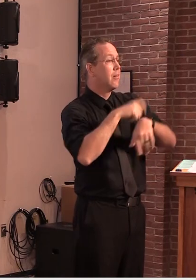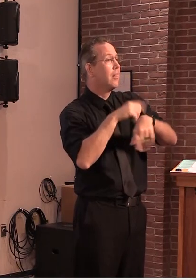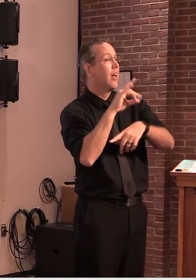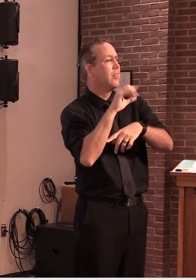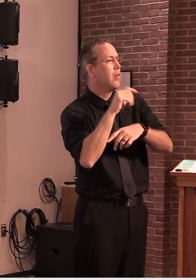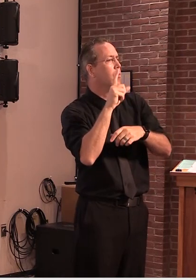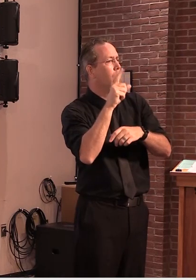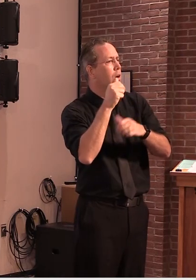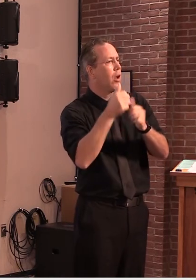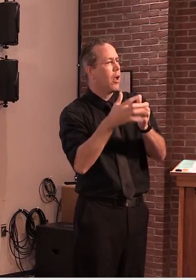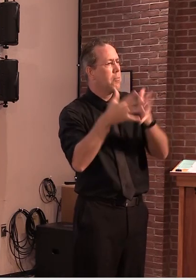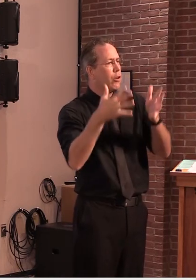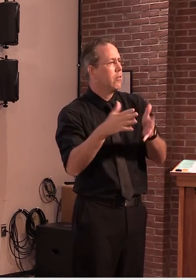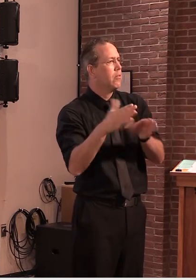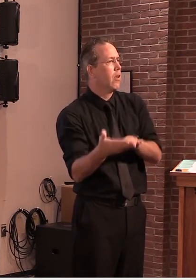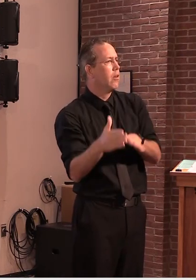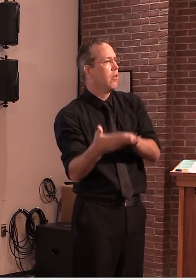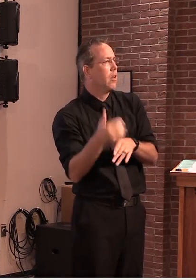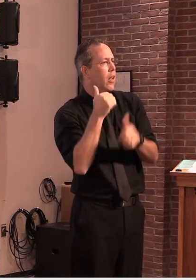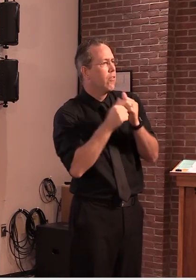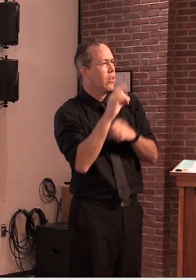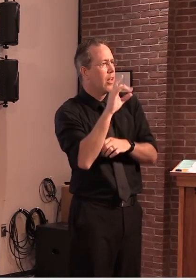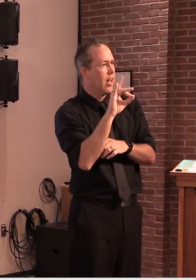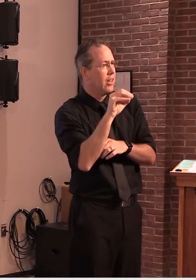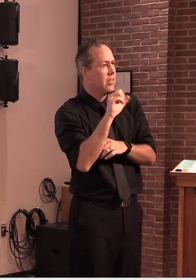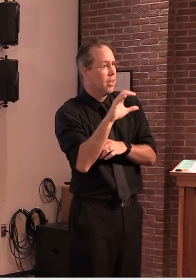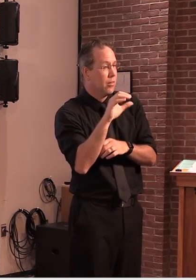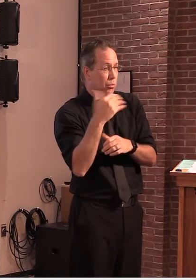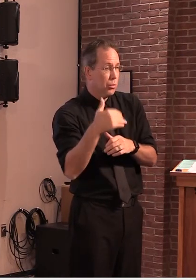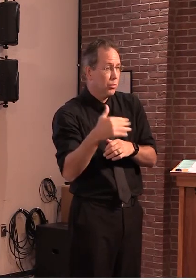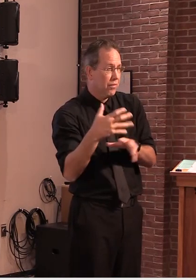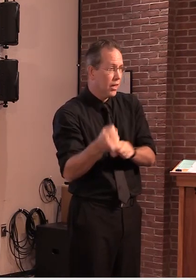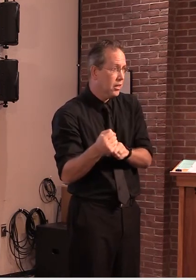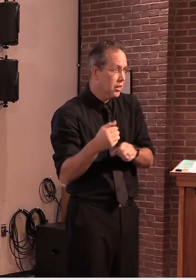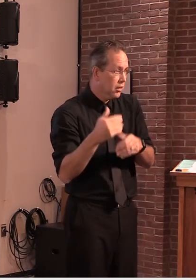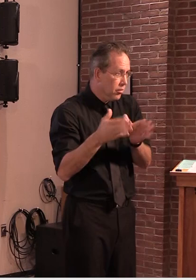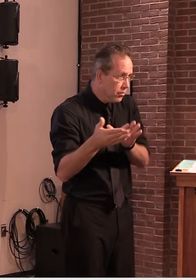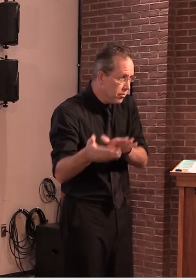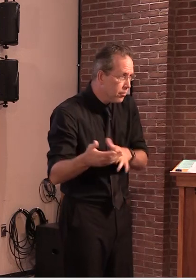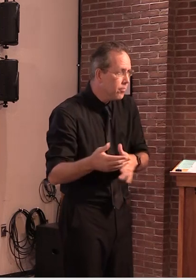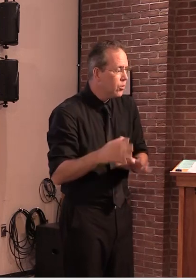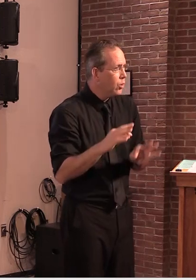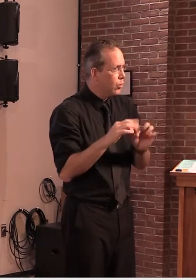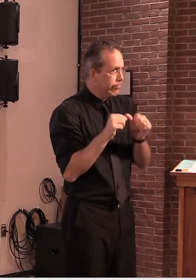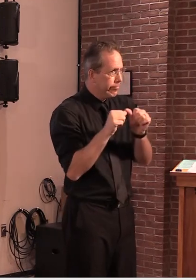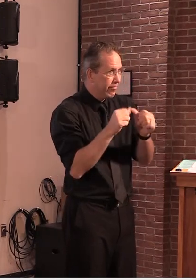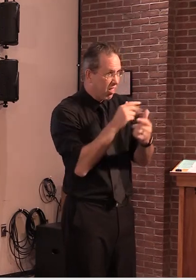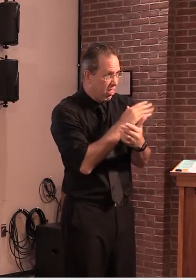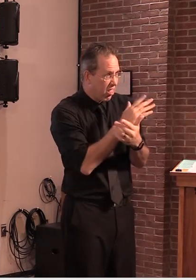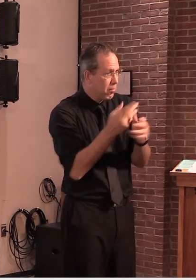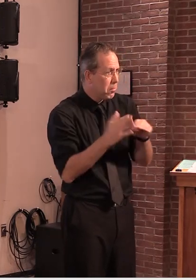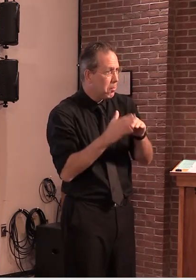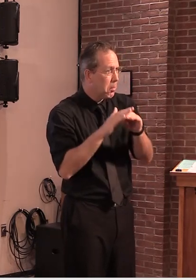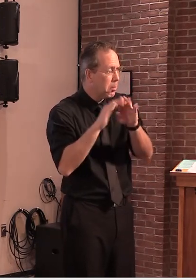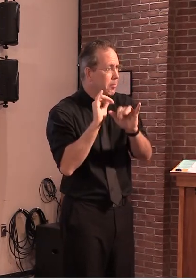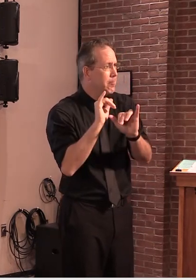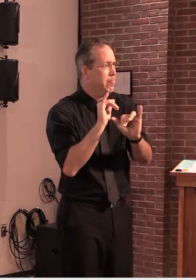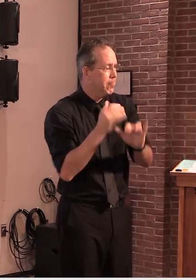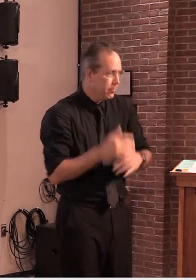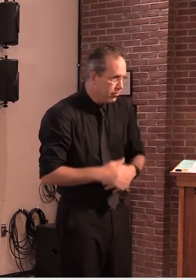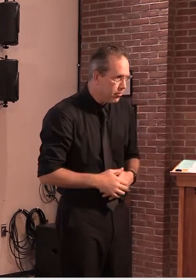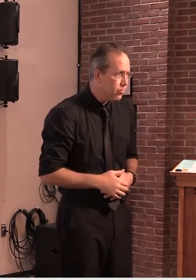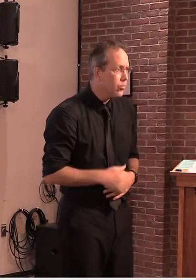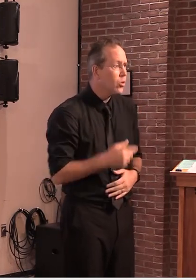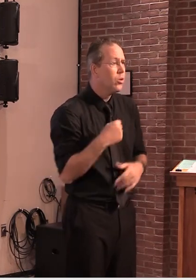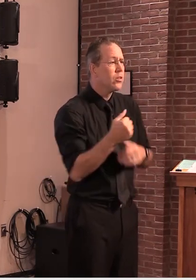likely to continue to see in the weeks ahead. In fact, just this morning, the CDC updated its COVID-19 death